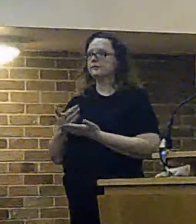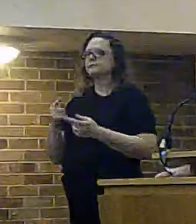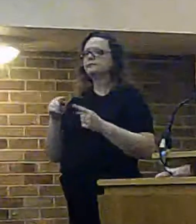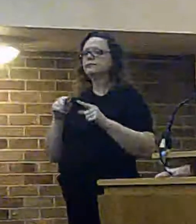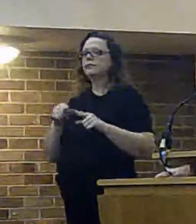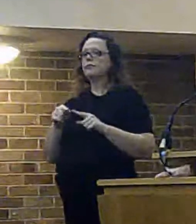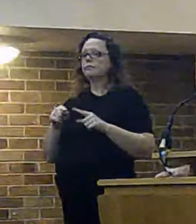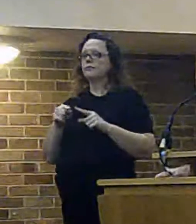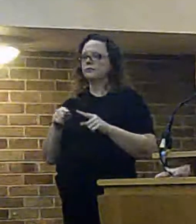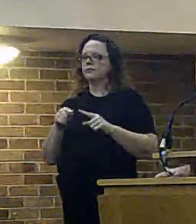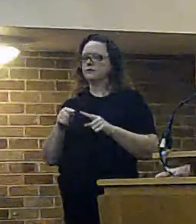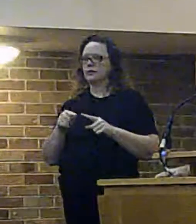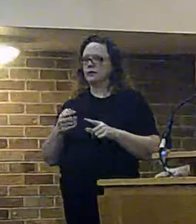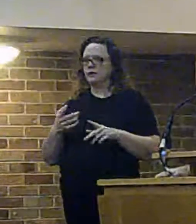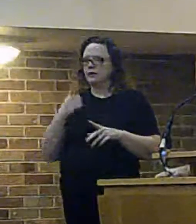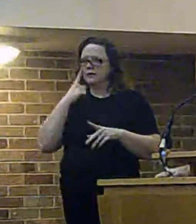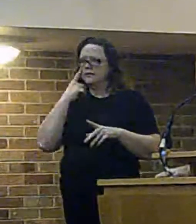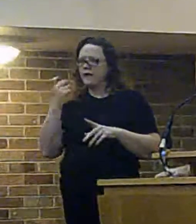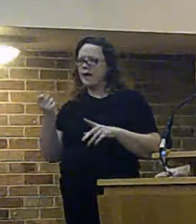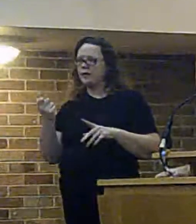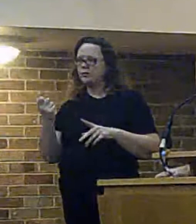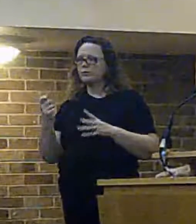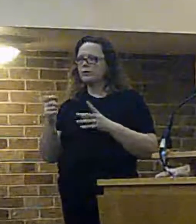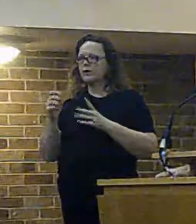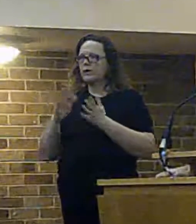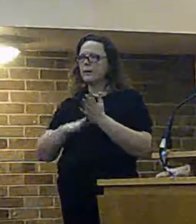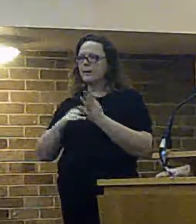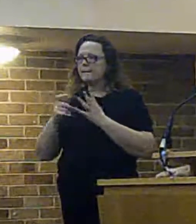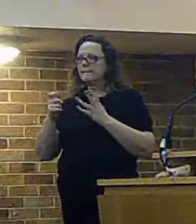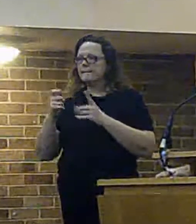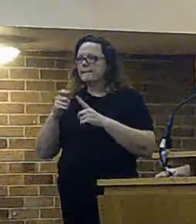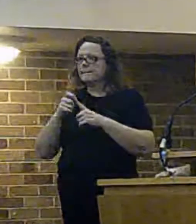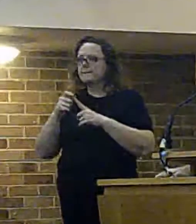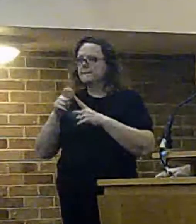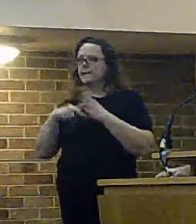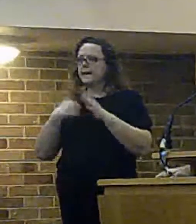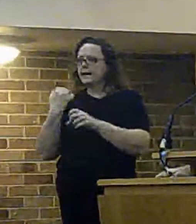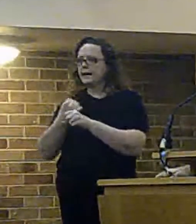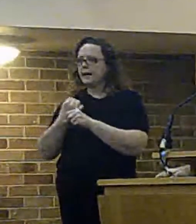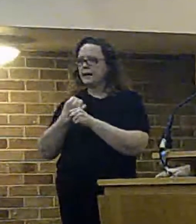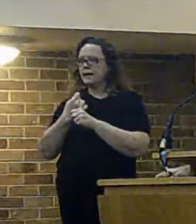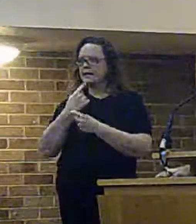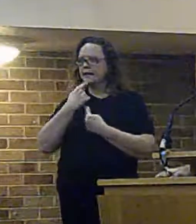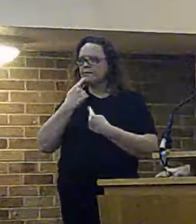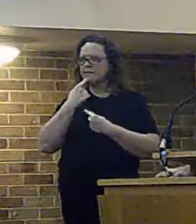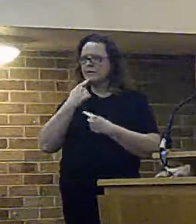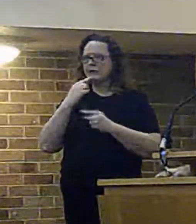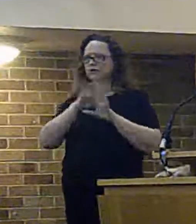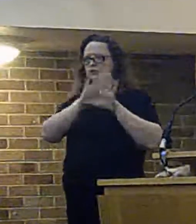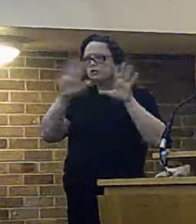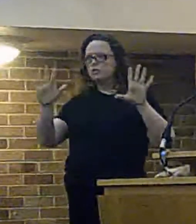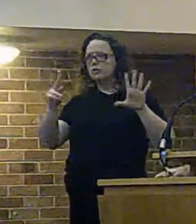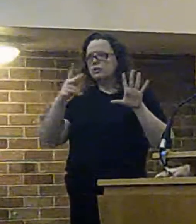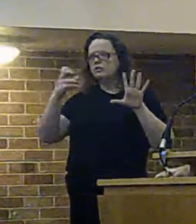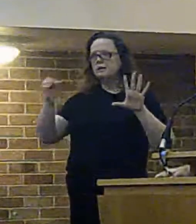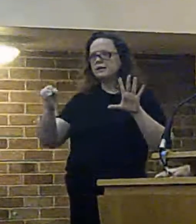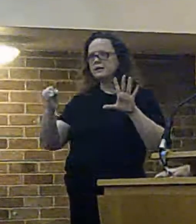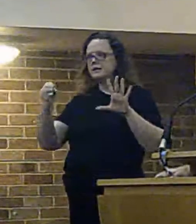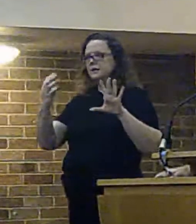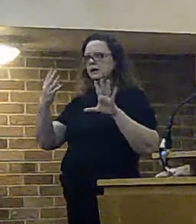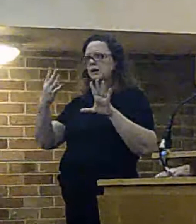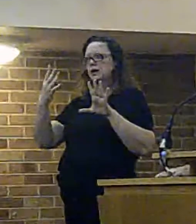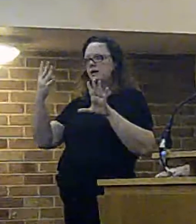mapping the incident to the most recent incident data that's 2013-14 it's taken the life risk incidents